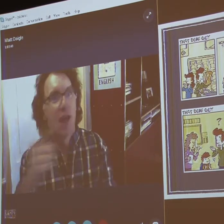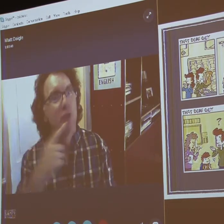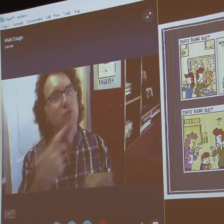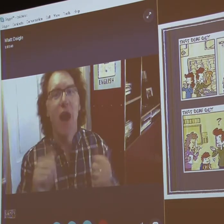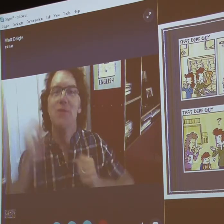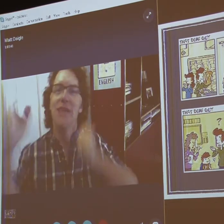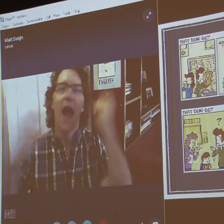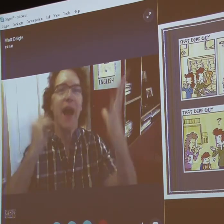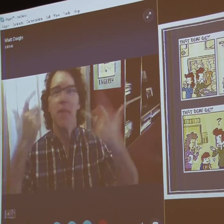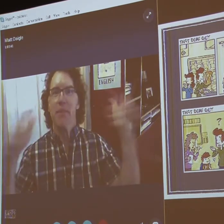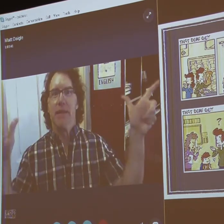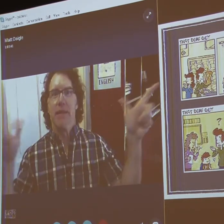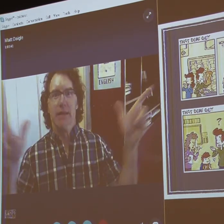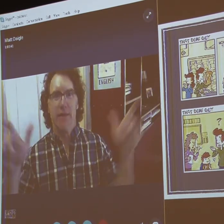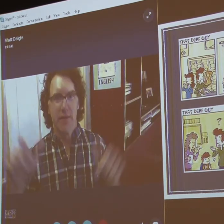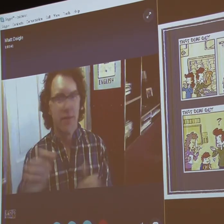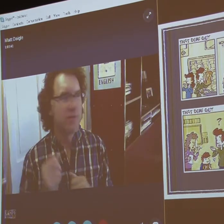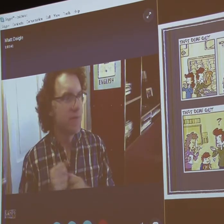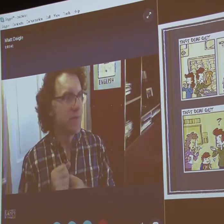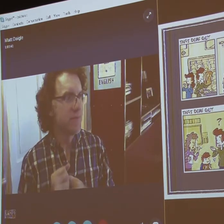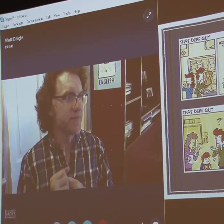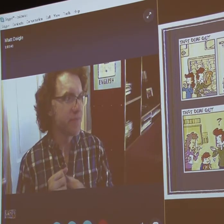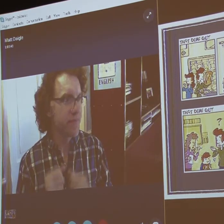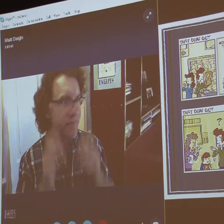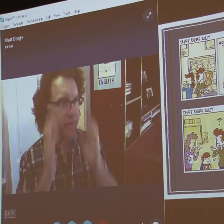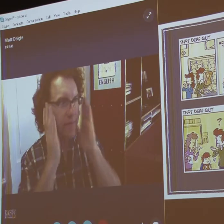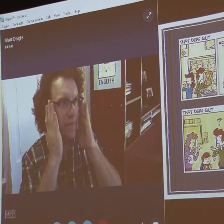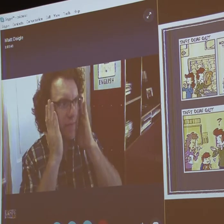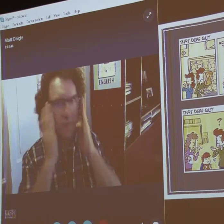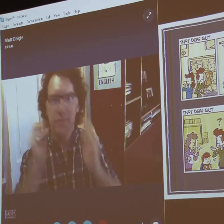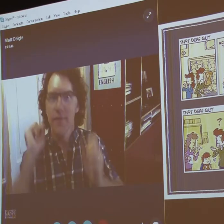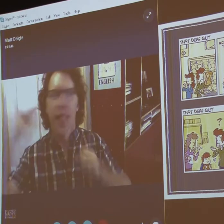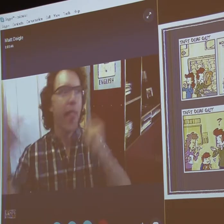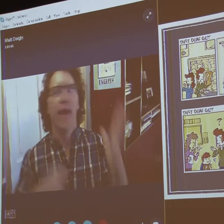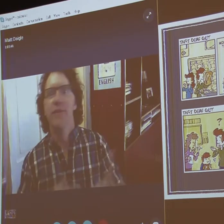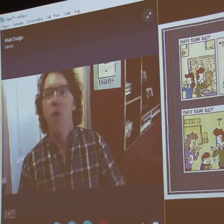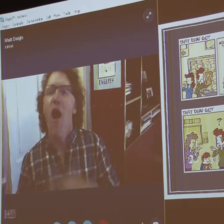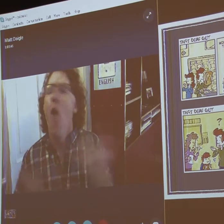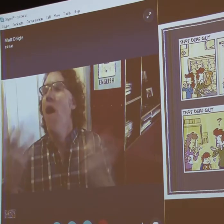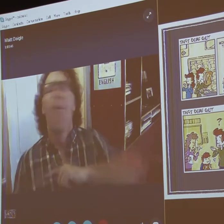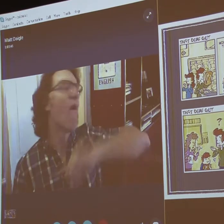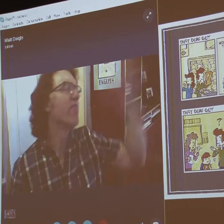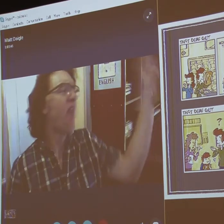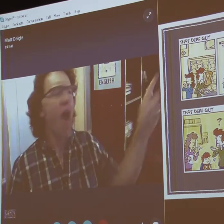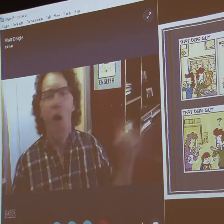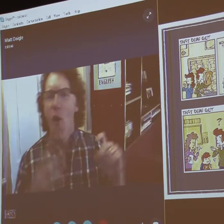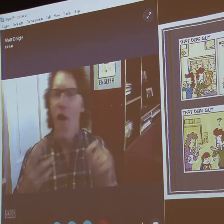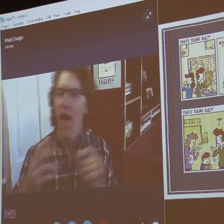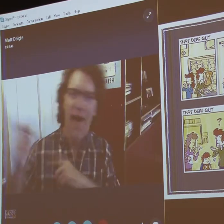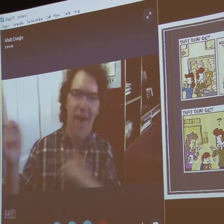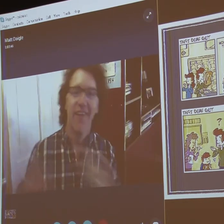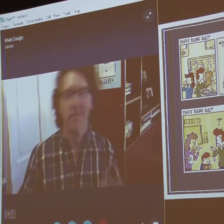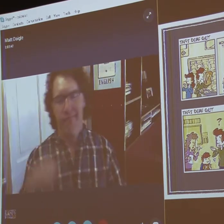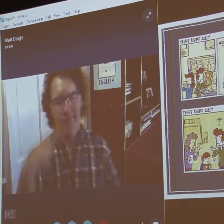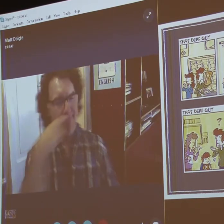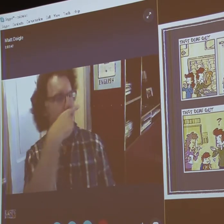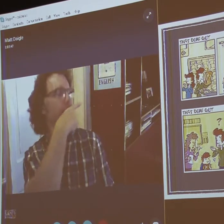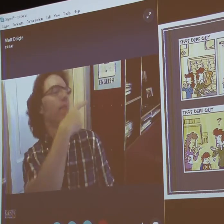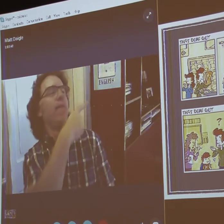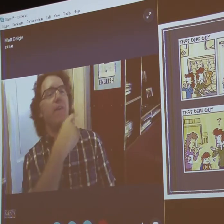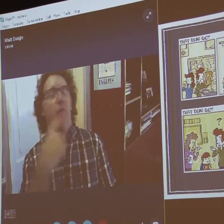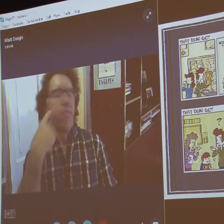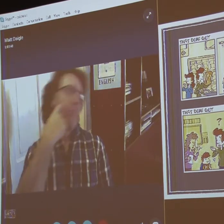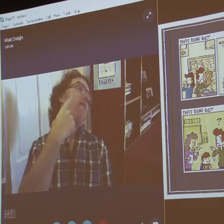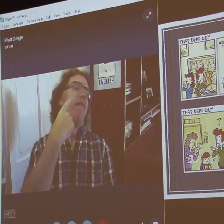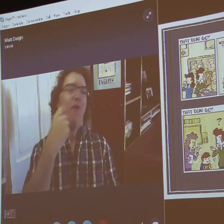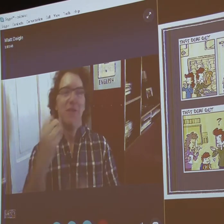approaching us or if somebody steps into our sign space. We won't hear that. So, oftentimes, sign language